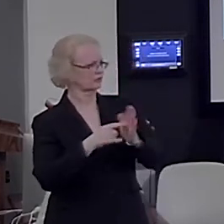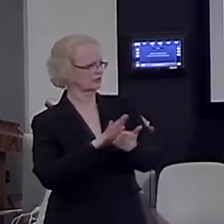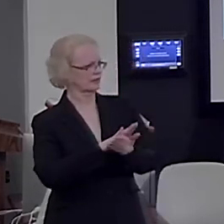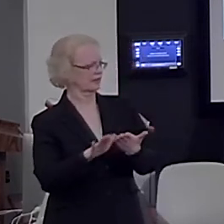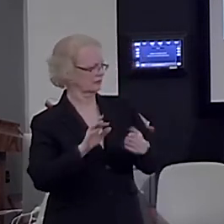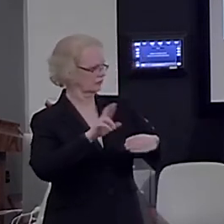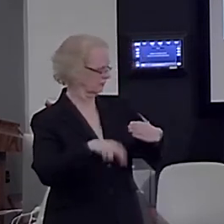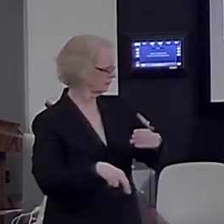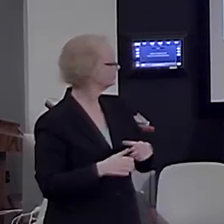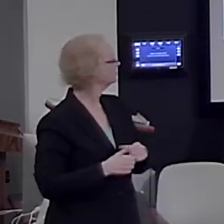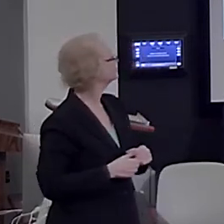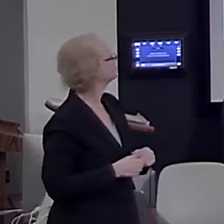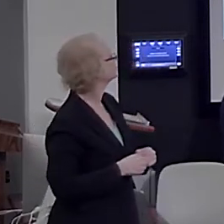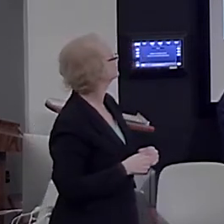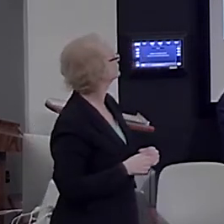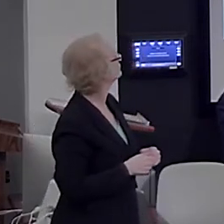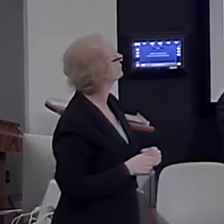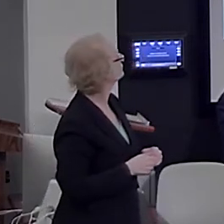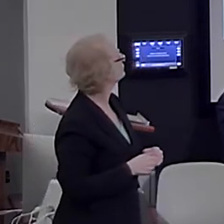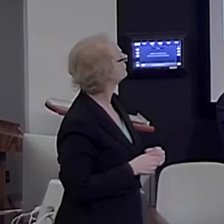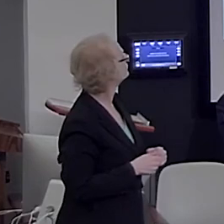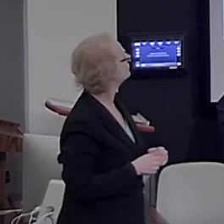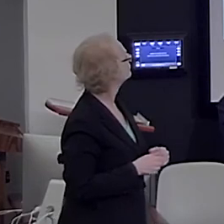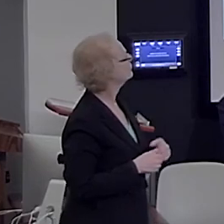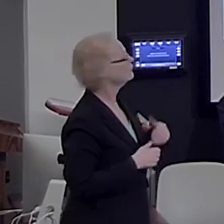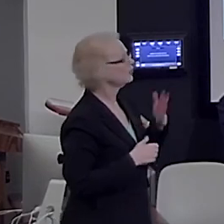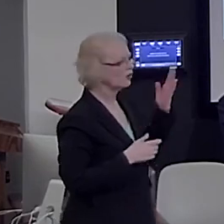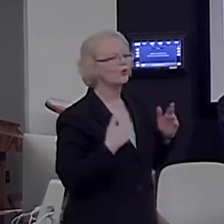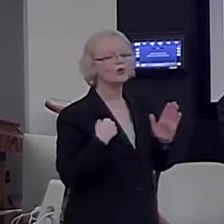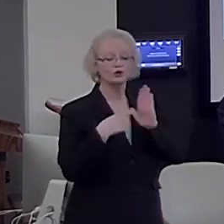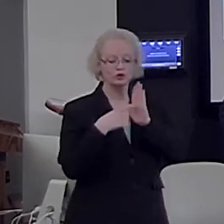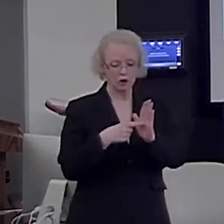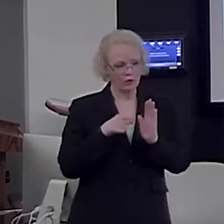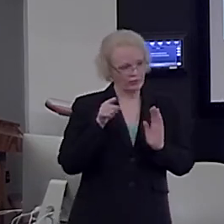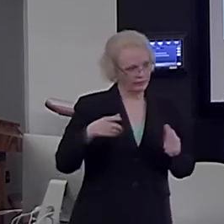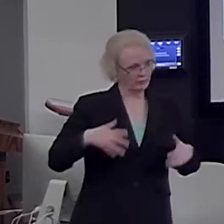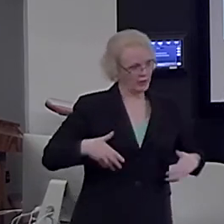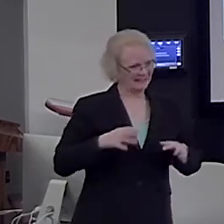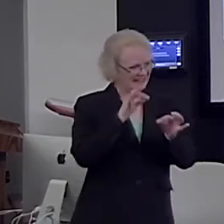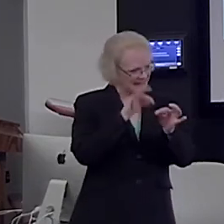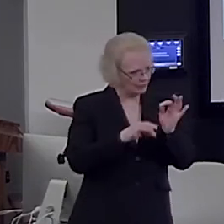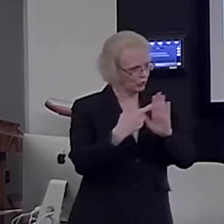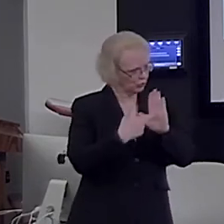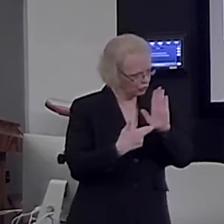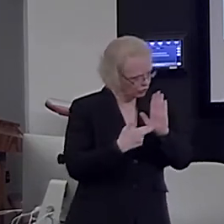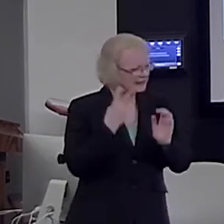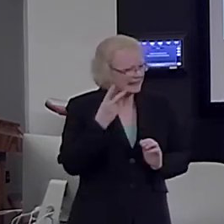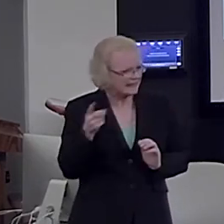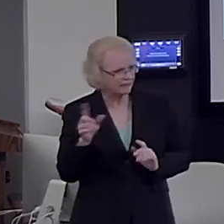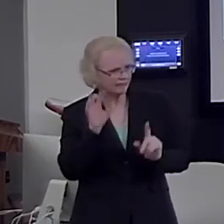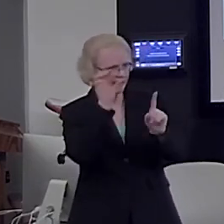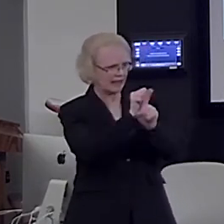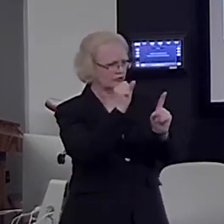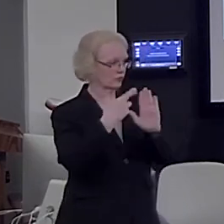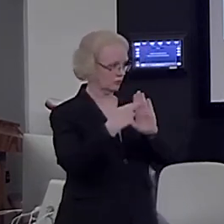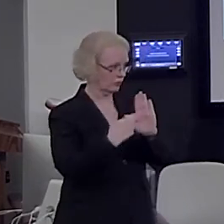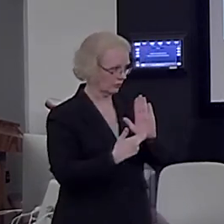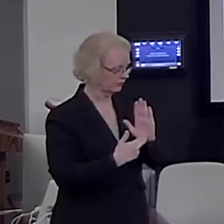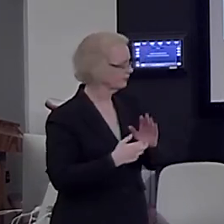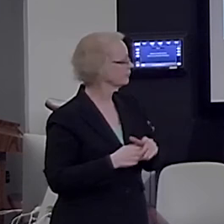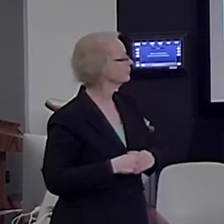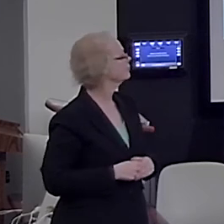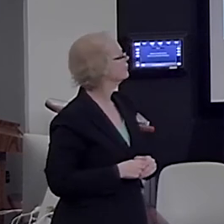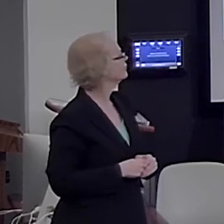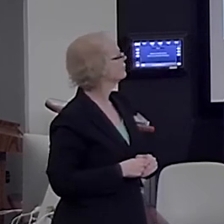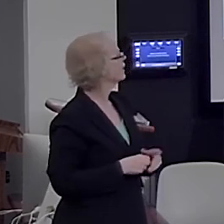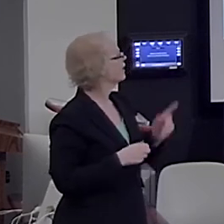same idea, we're going to show them a very simple rule, and see if they grasp it. So, in this case, I'm sorry I cannot play you